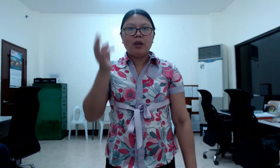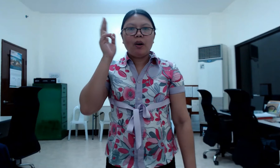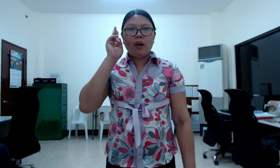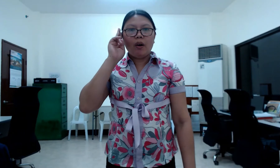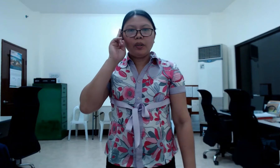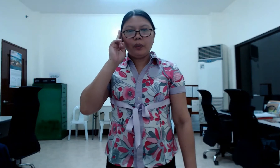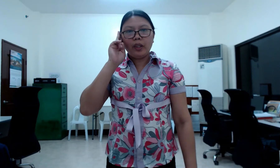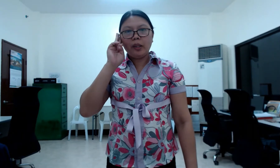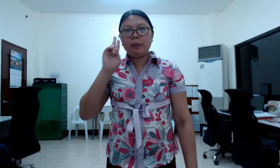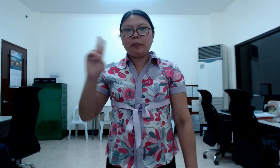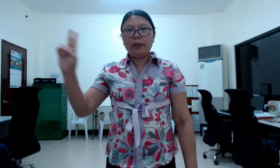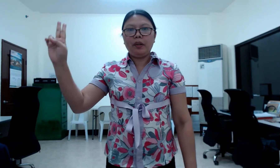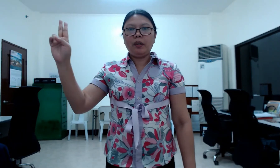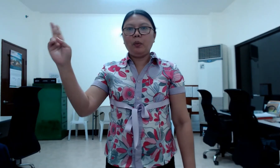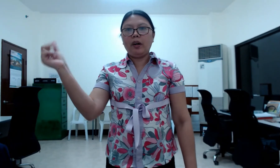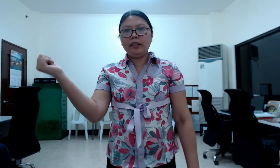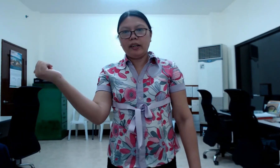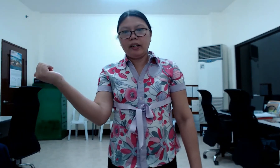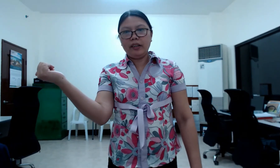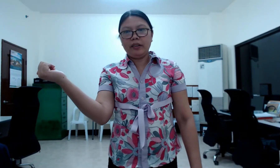Honoring, prepare one another.